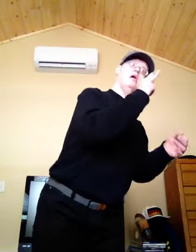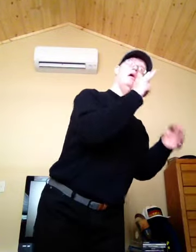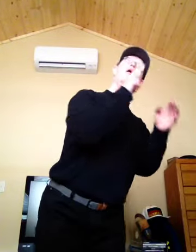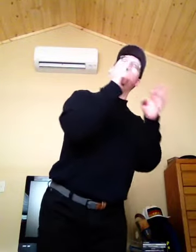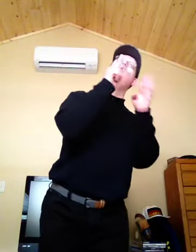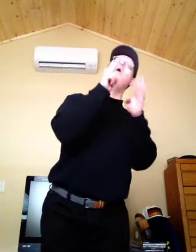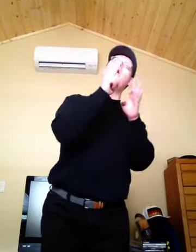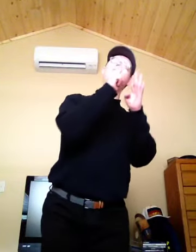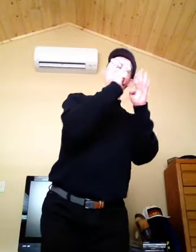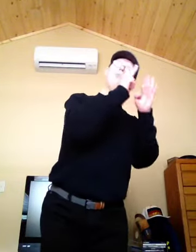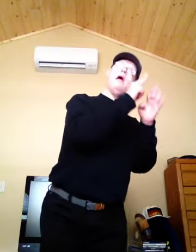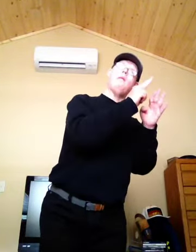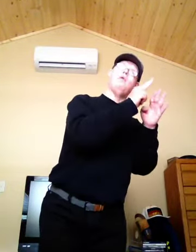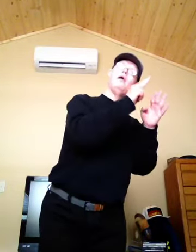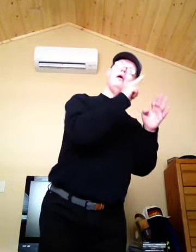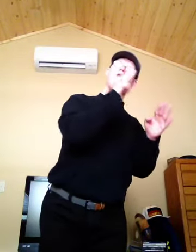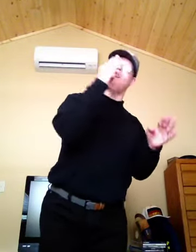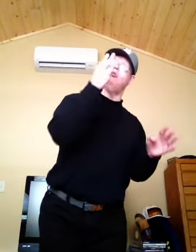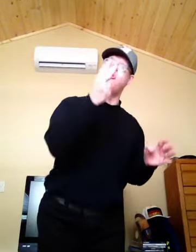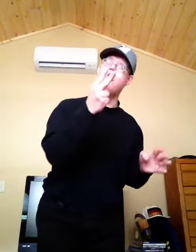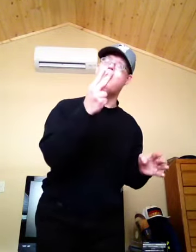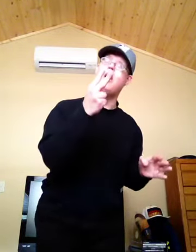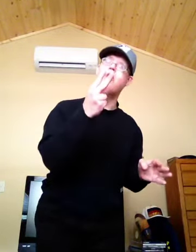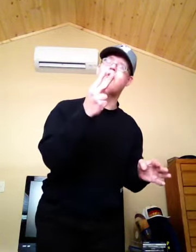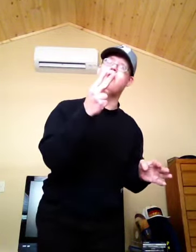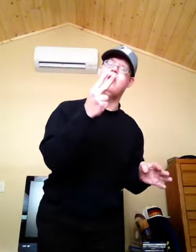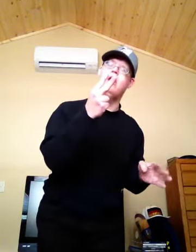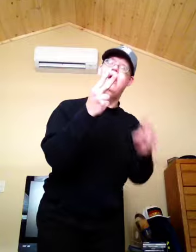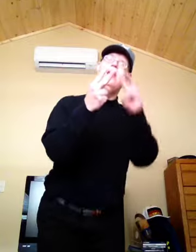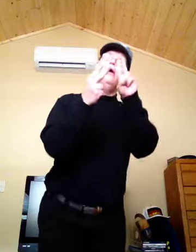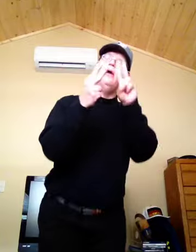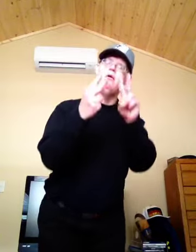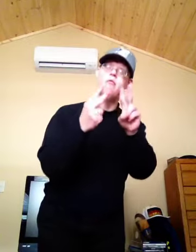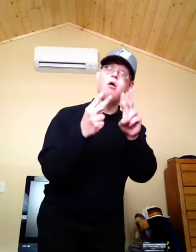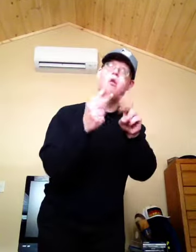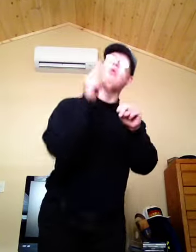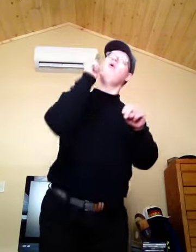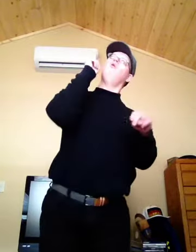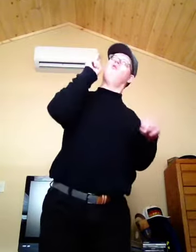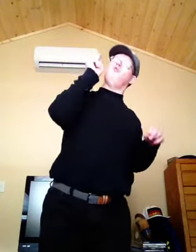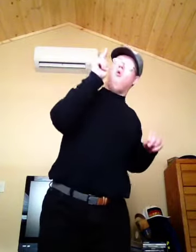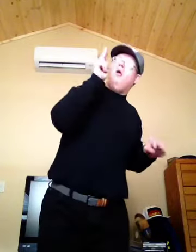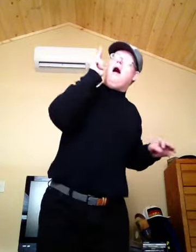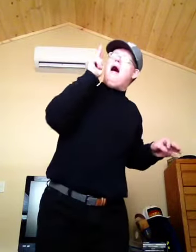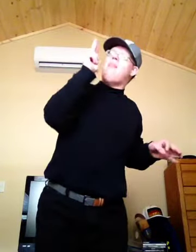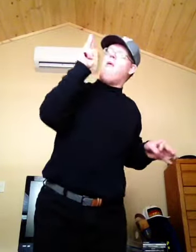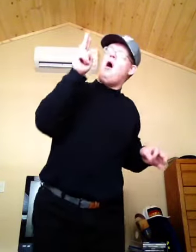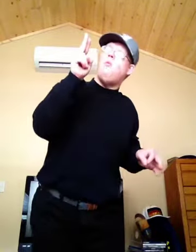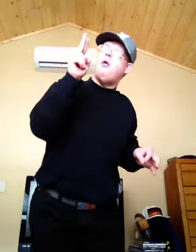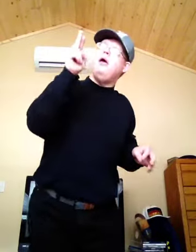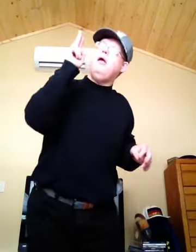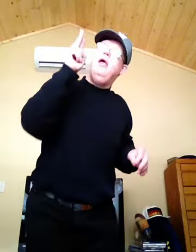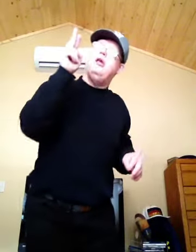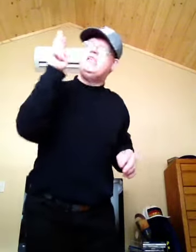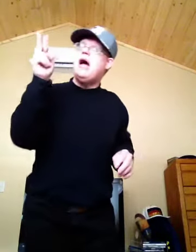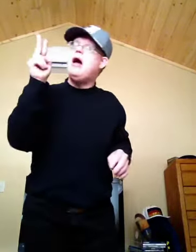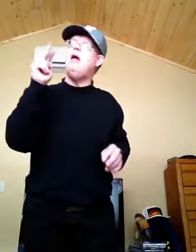When Brampton gets two penalties in a row you score on the power play each time.